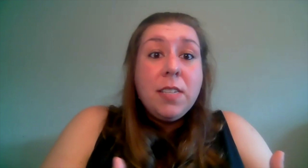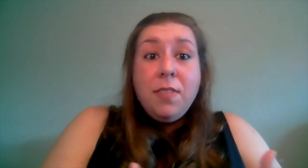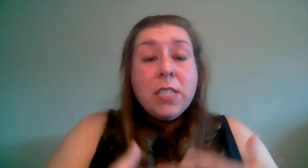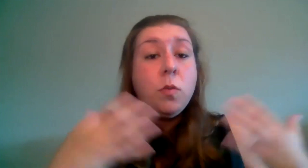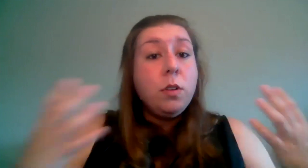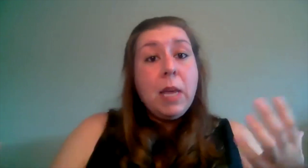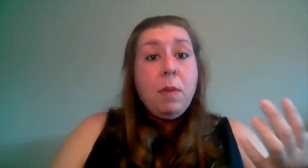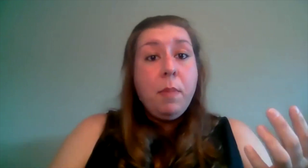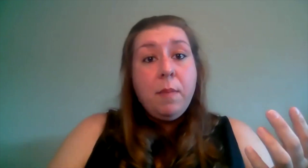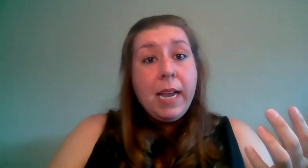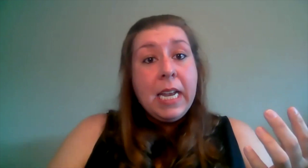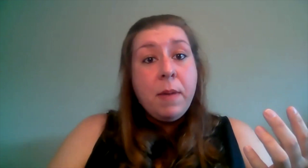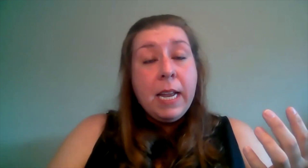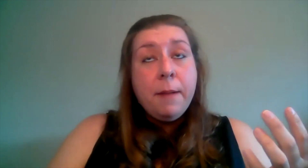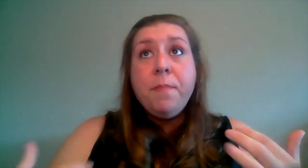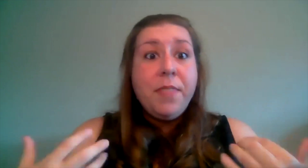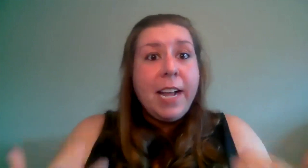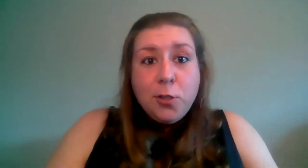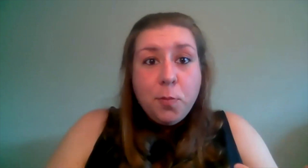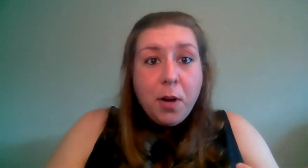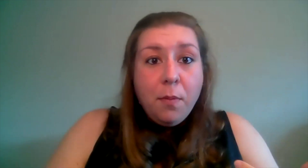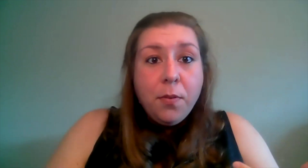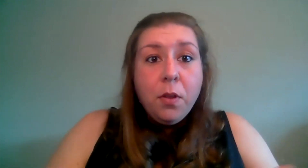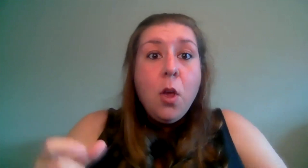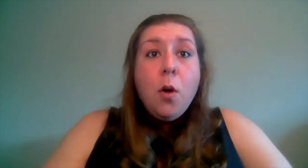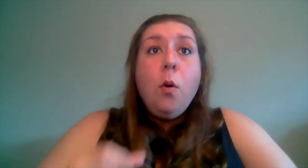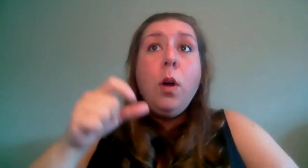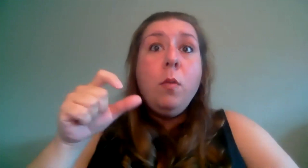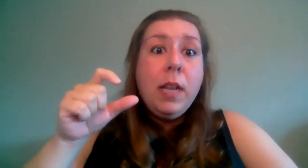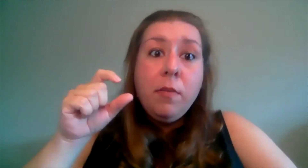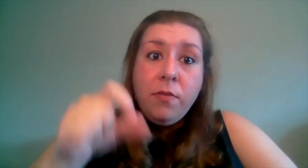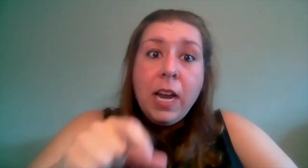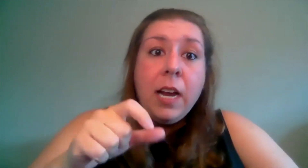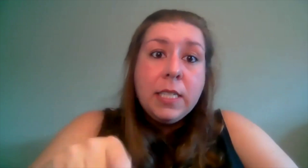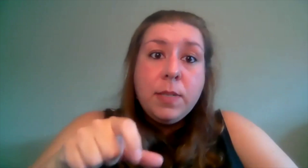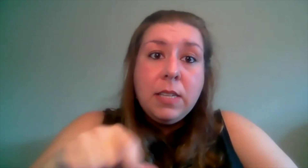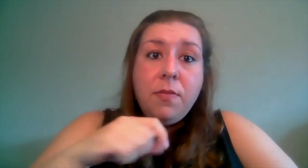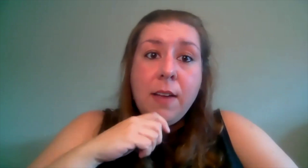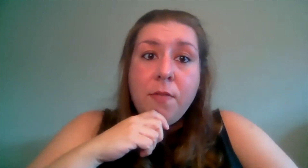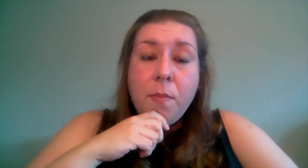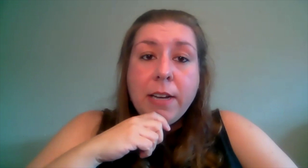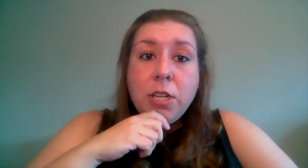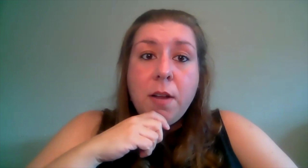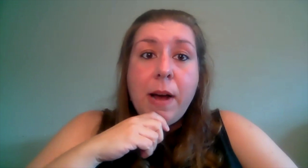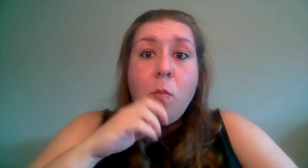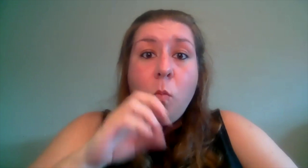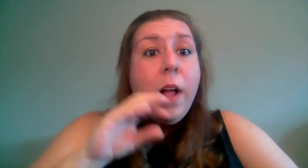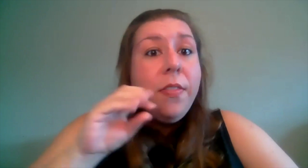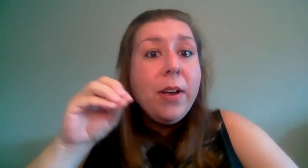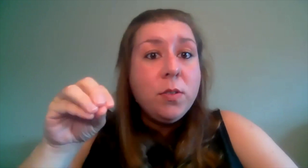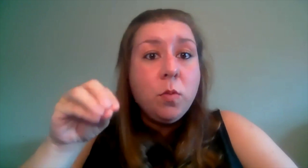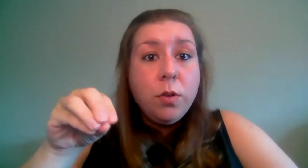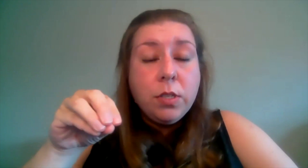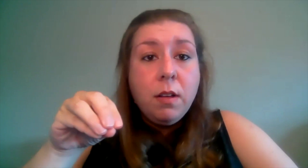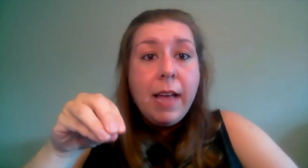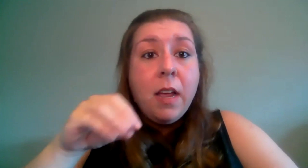of these roles can be played by anybody that's super helpful or we need very specific information about what those roles look like